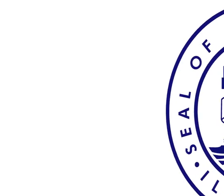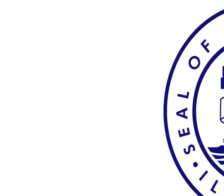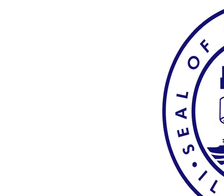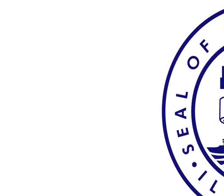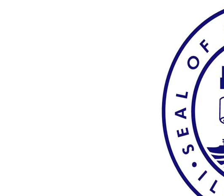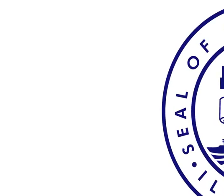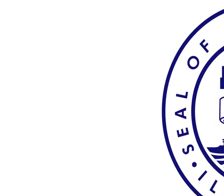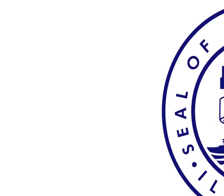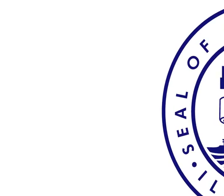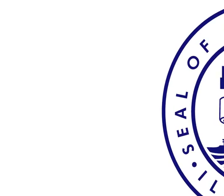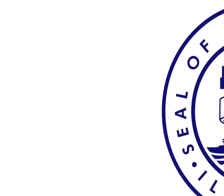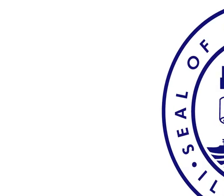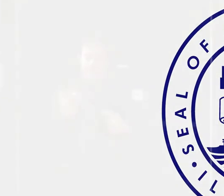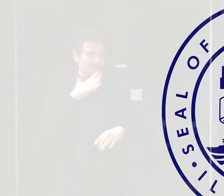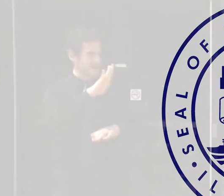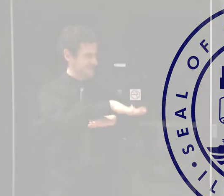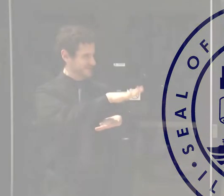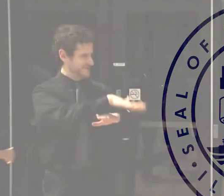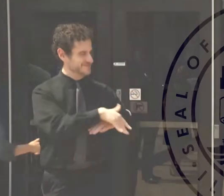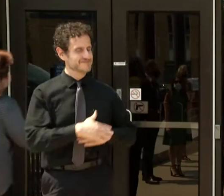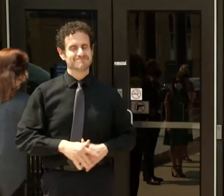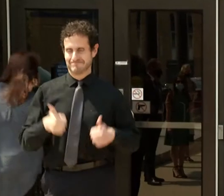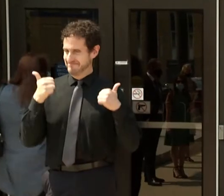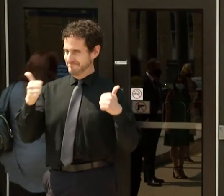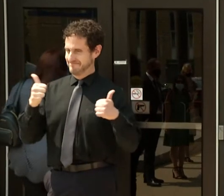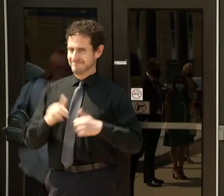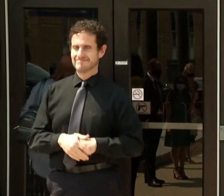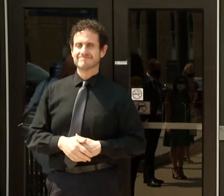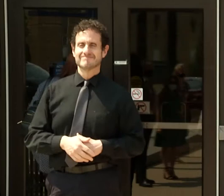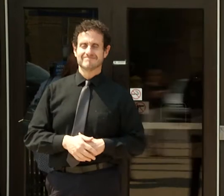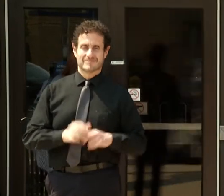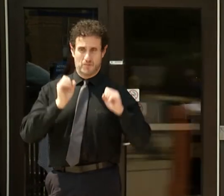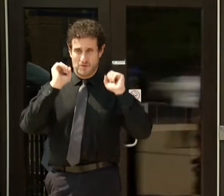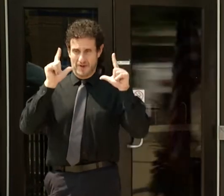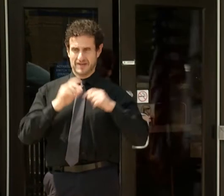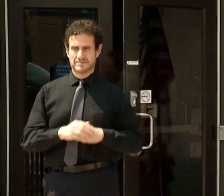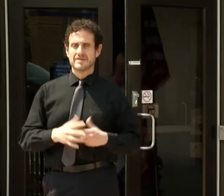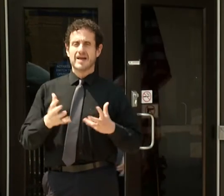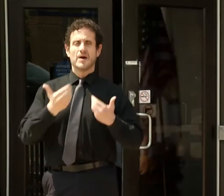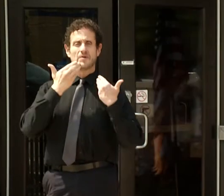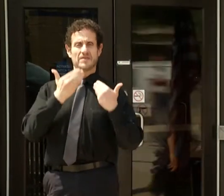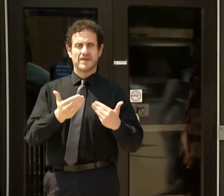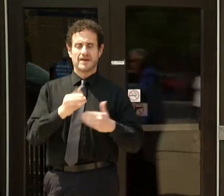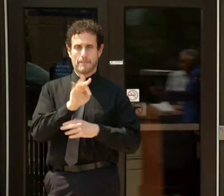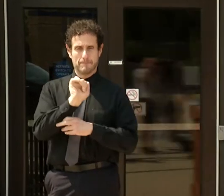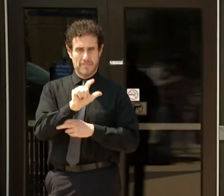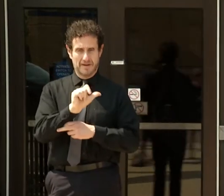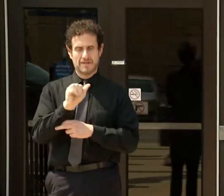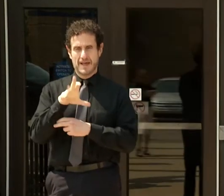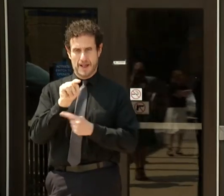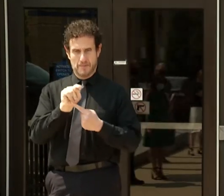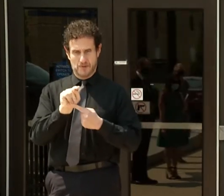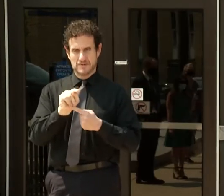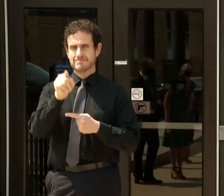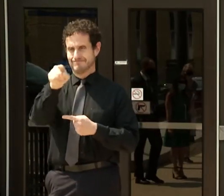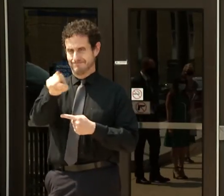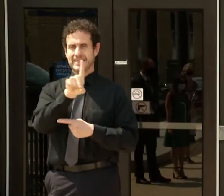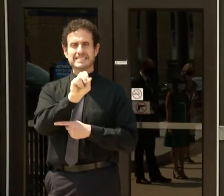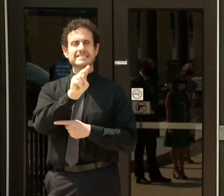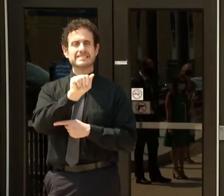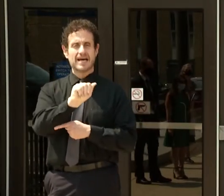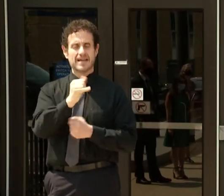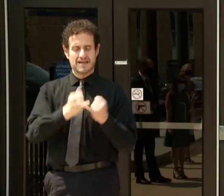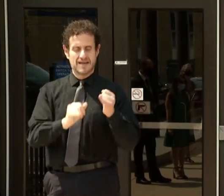Good afternoon everybody. There we go. We're all awake. I want to thank Michael Albert and Donna Stanton